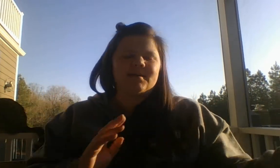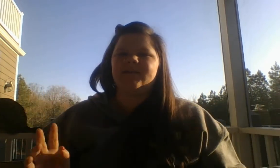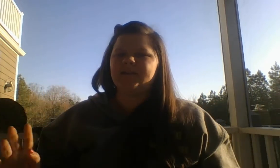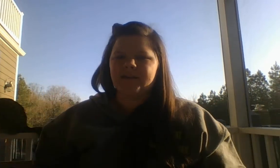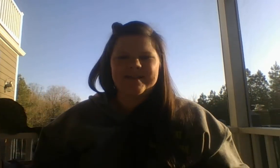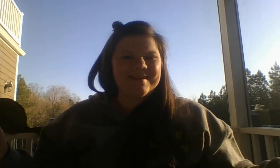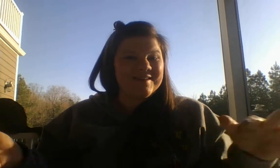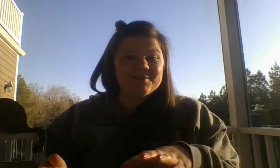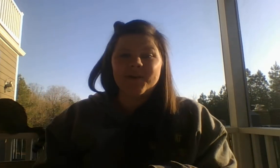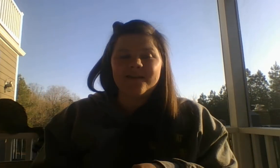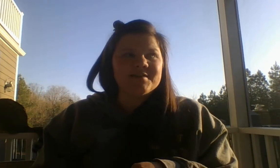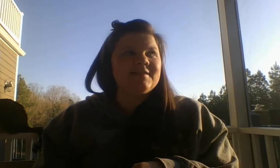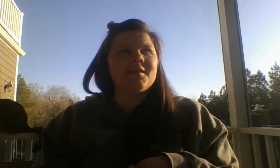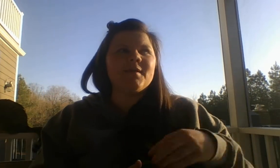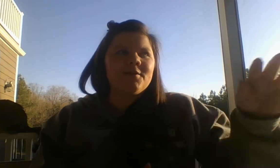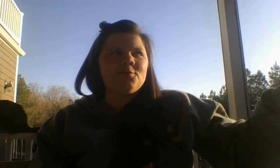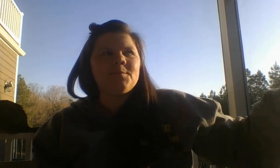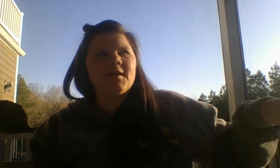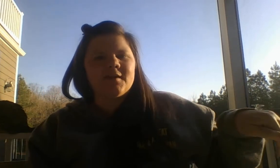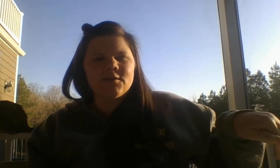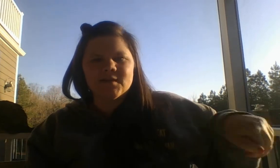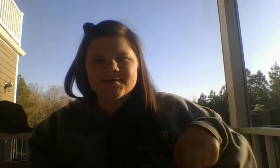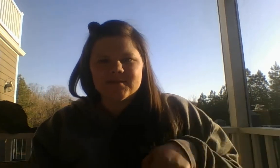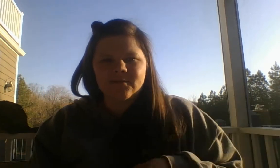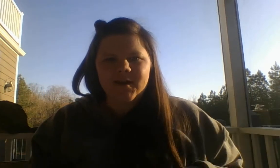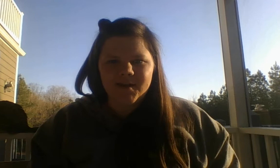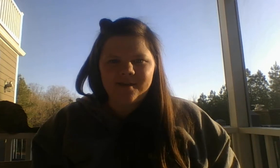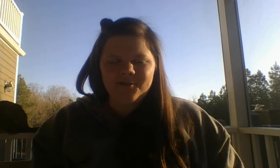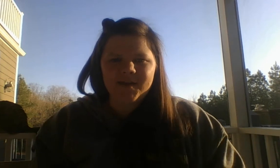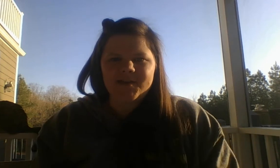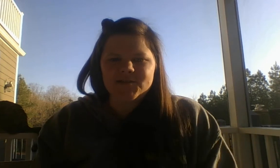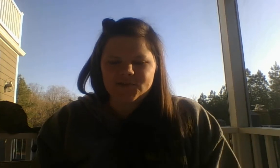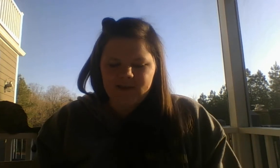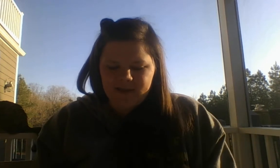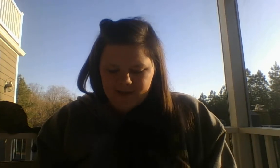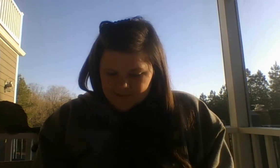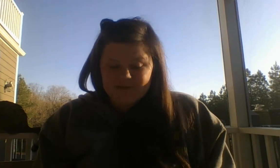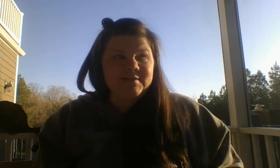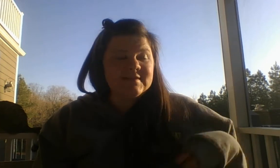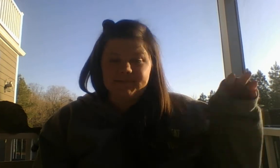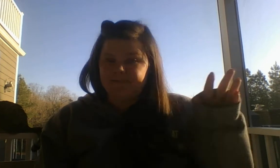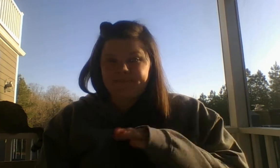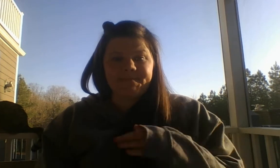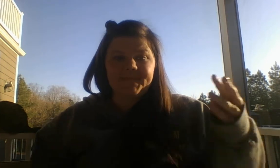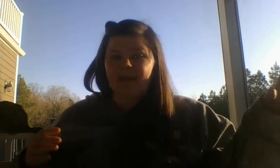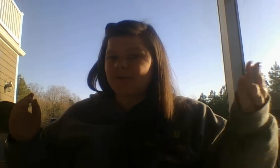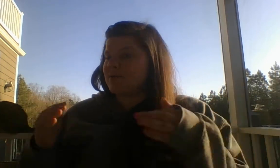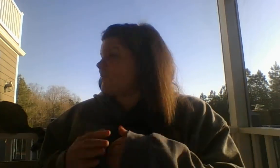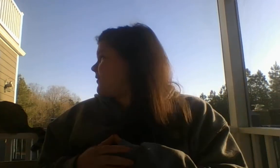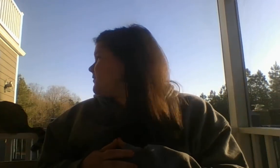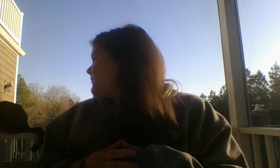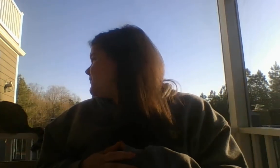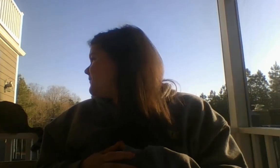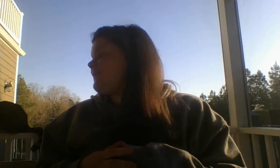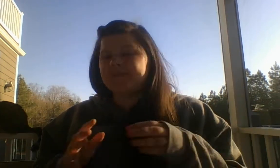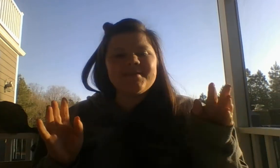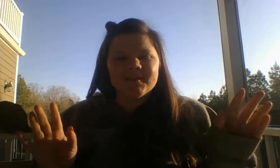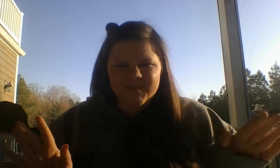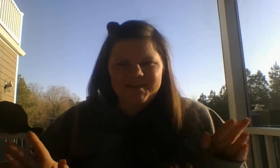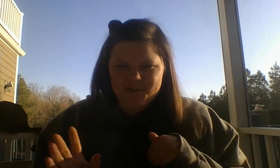that I don't understand, but I hope that you get to see Veronica, the other cat, too. She's, I don't know. They're